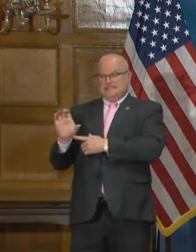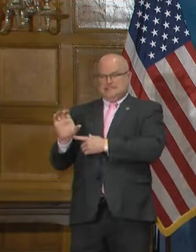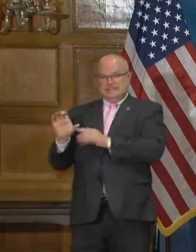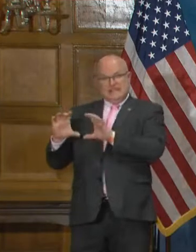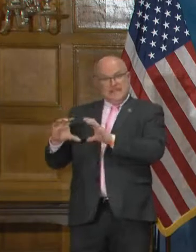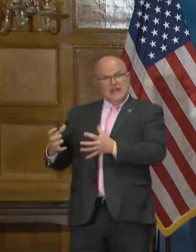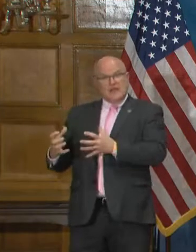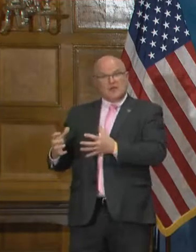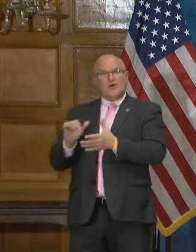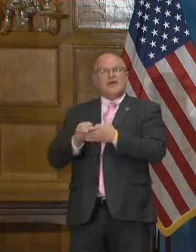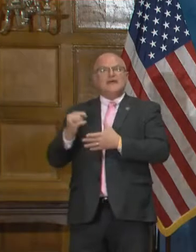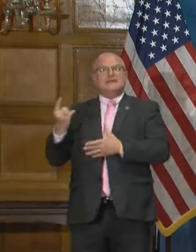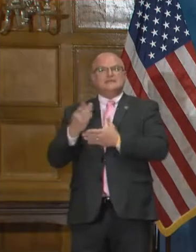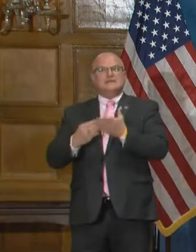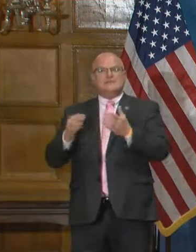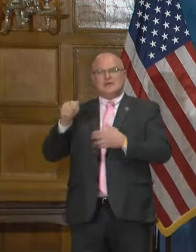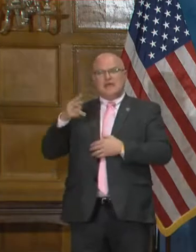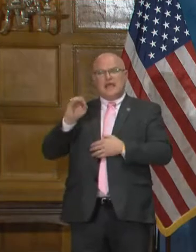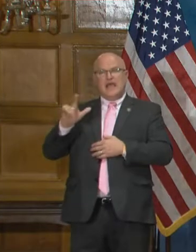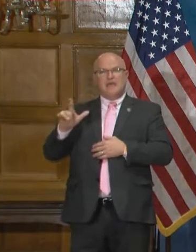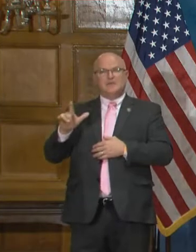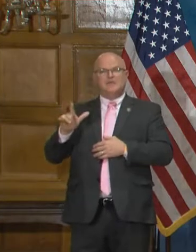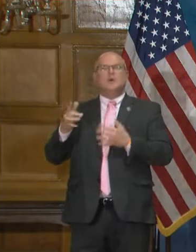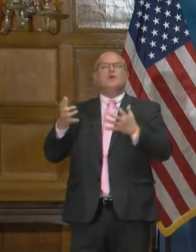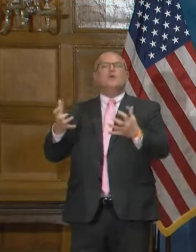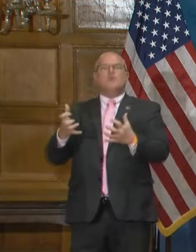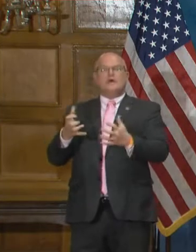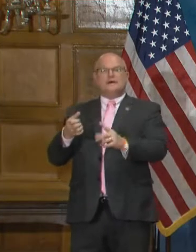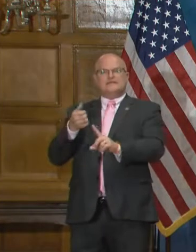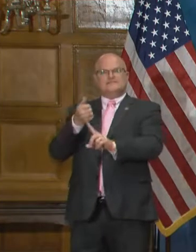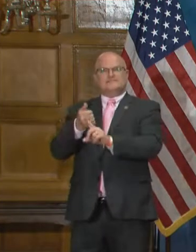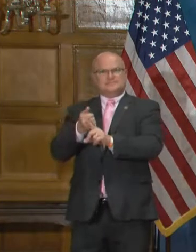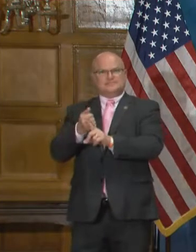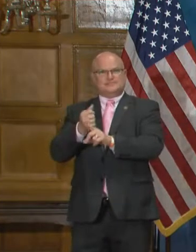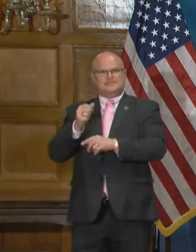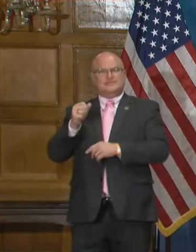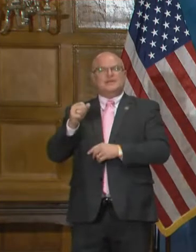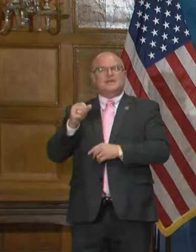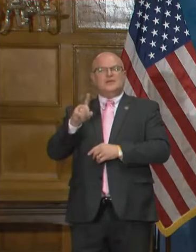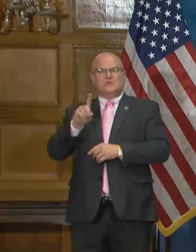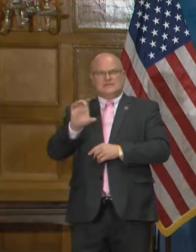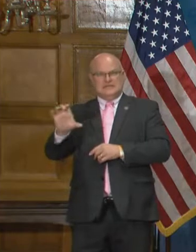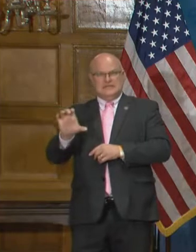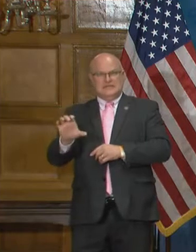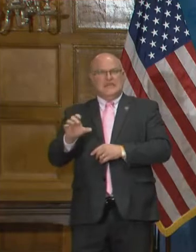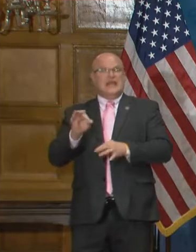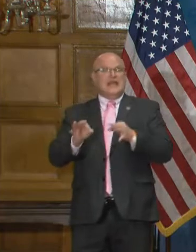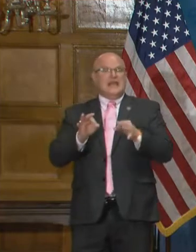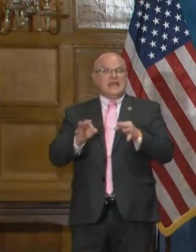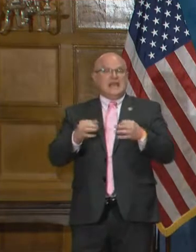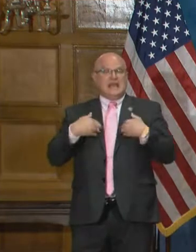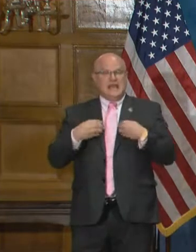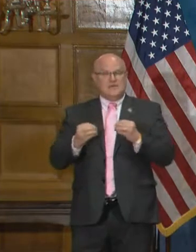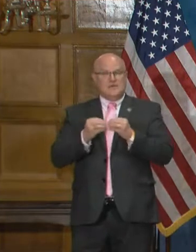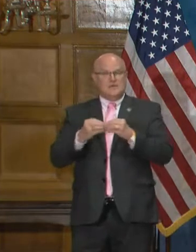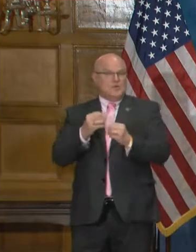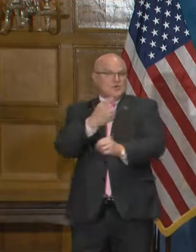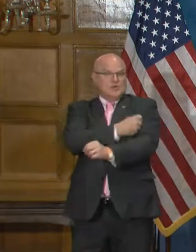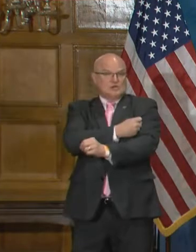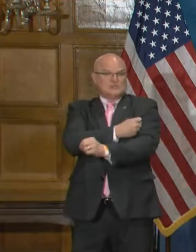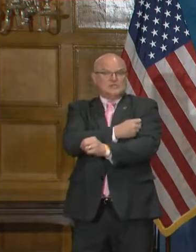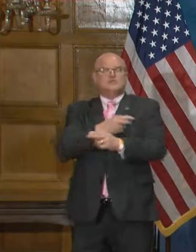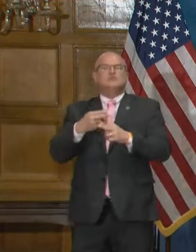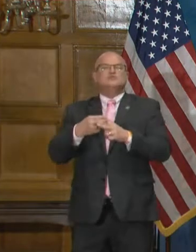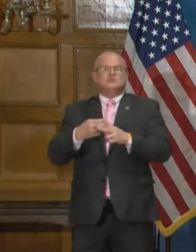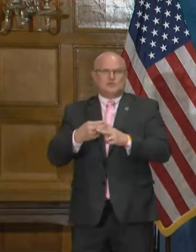that at some point in April we want to get to you and if the supply increases we'll get to that sooner. And that